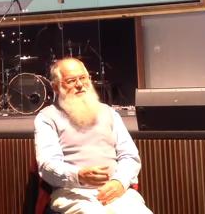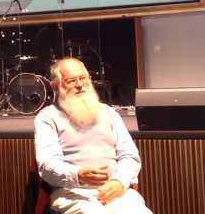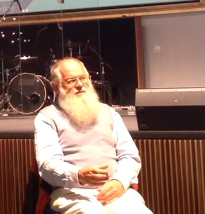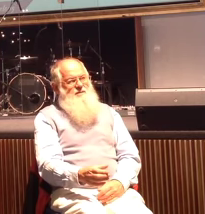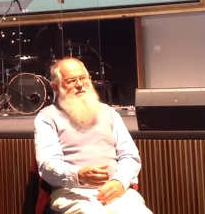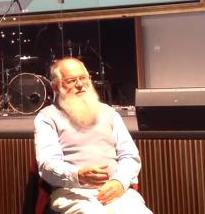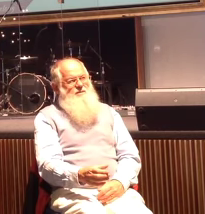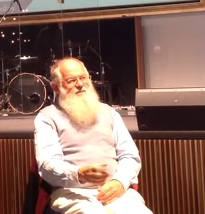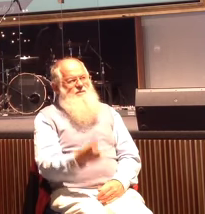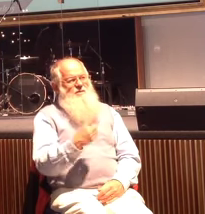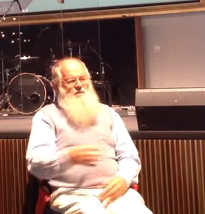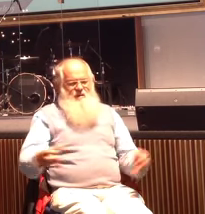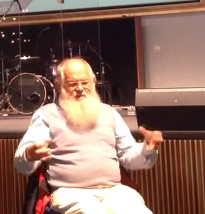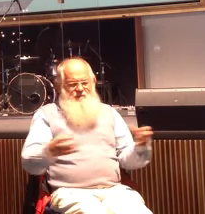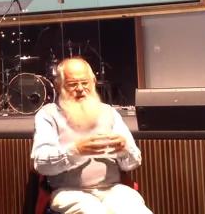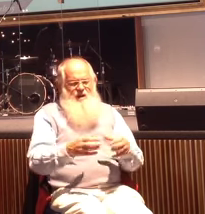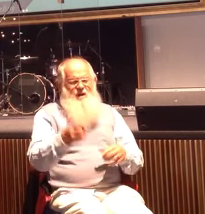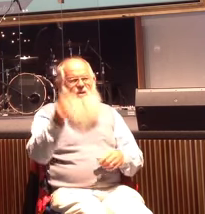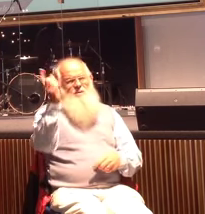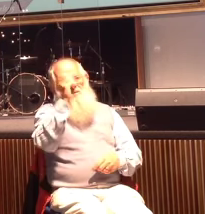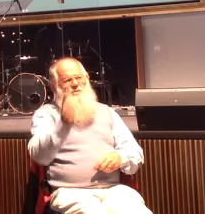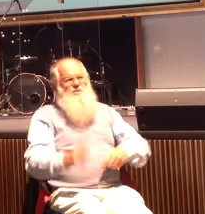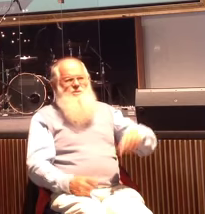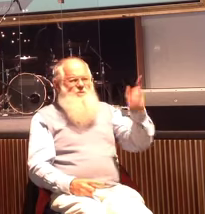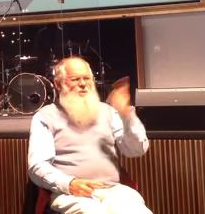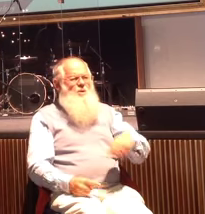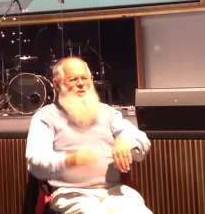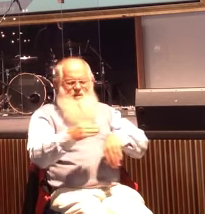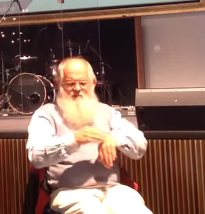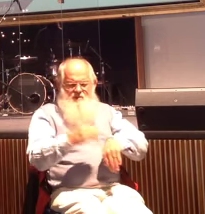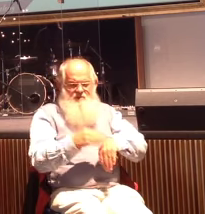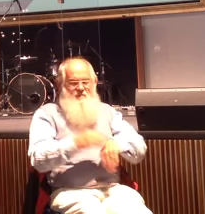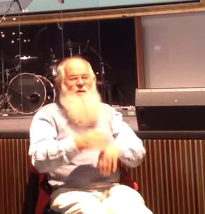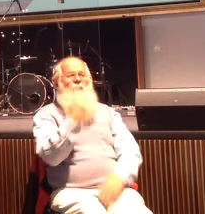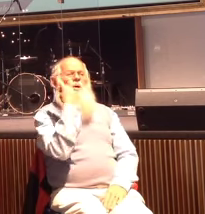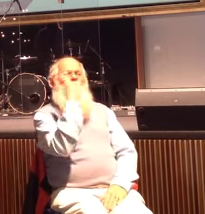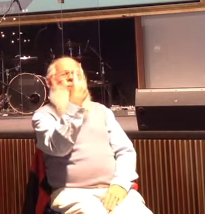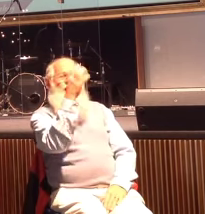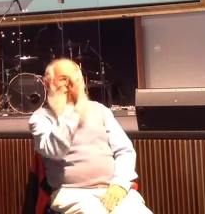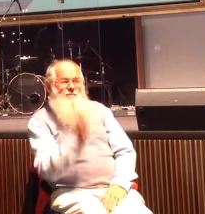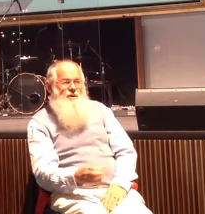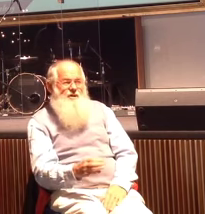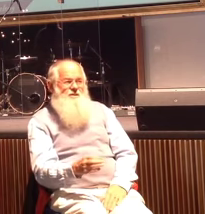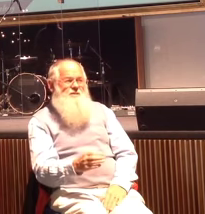The whole storm, the rigmarole, one person was the fruit at that time.